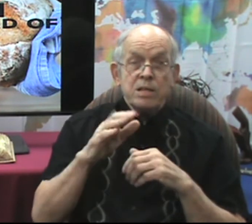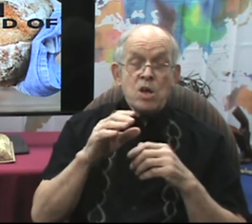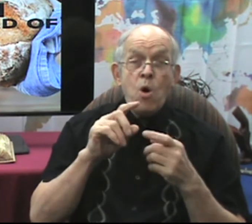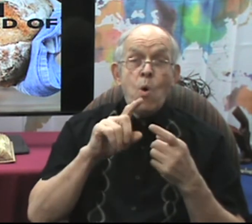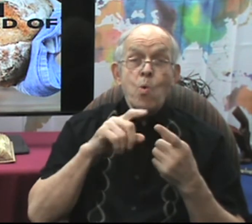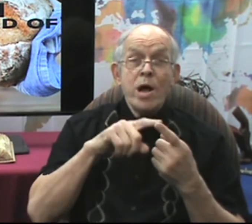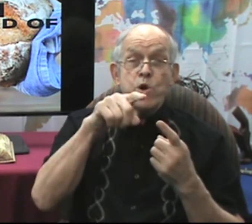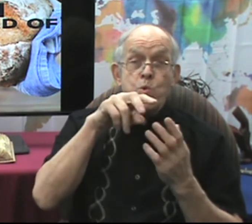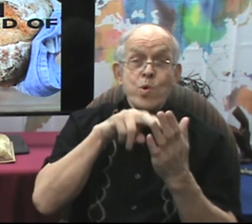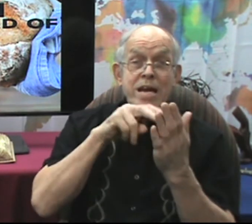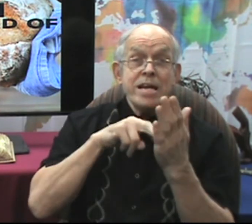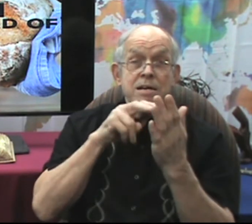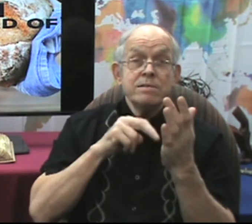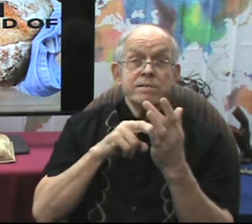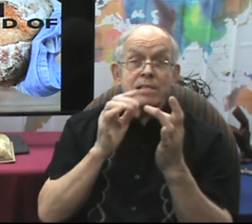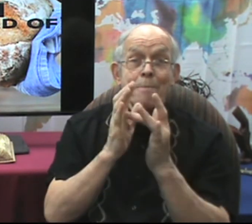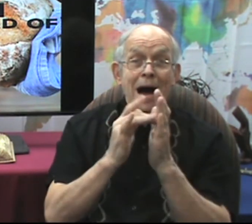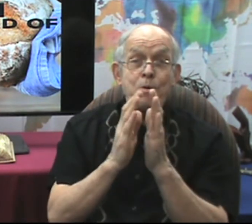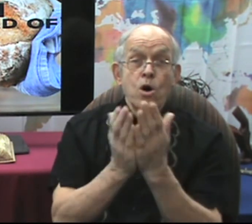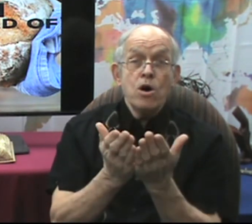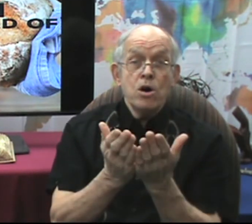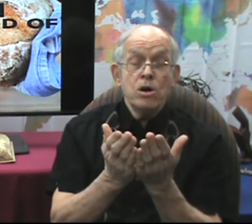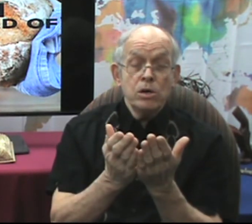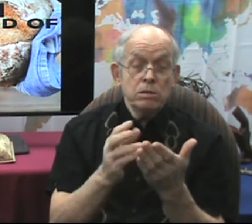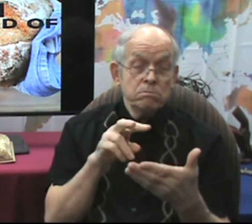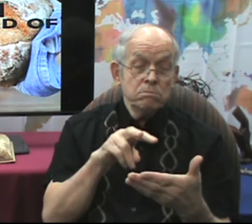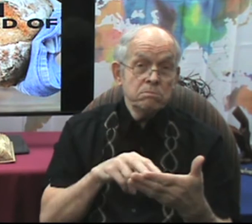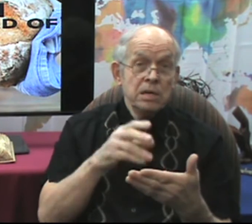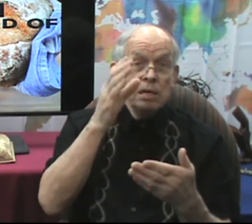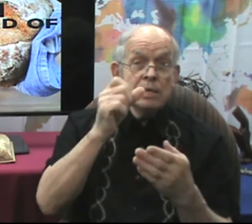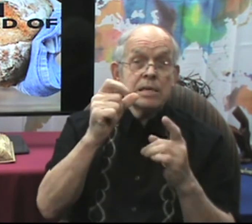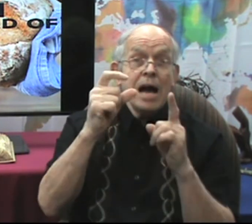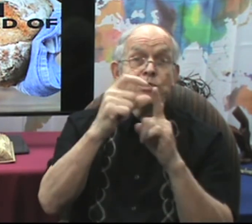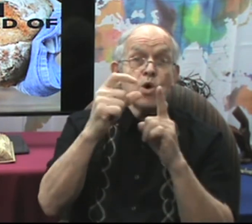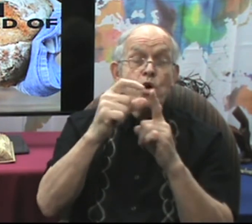Says. The. Is.enin.